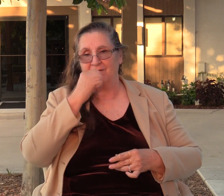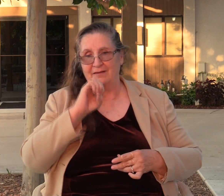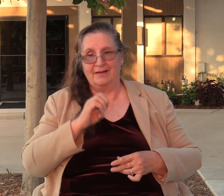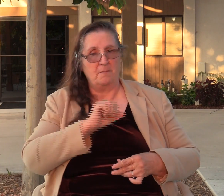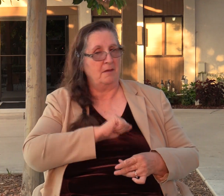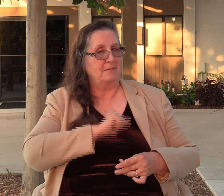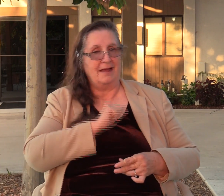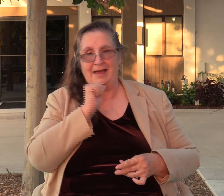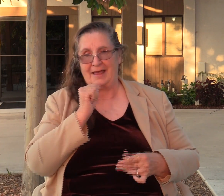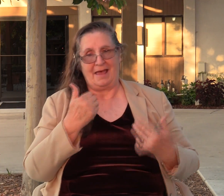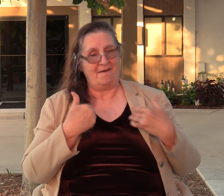ending, right?